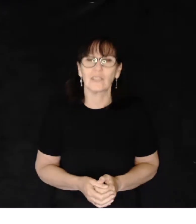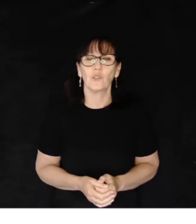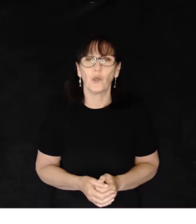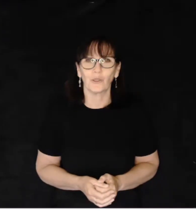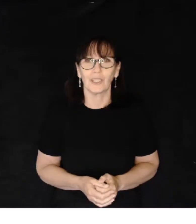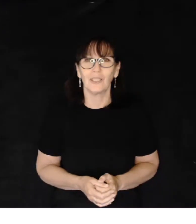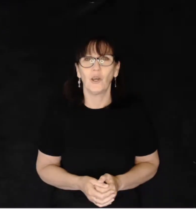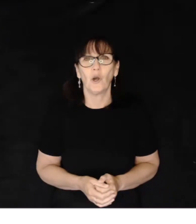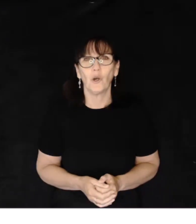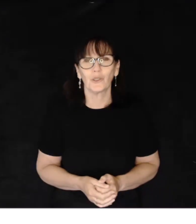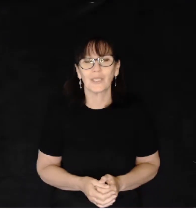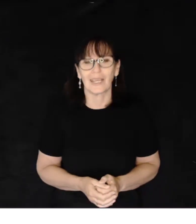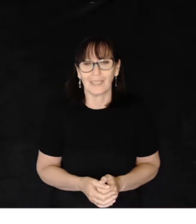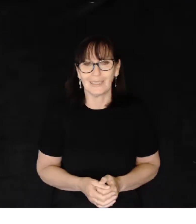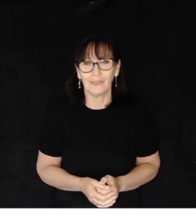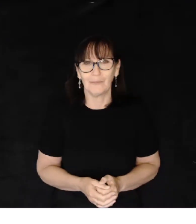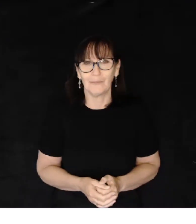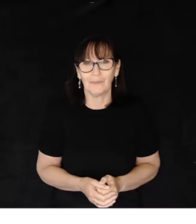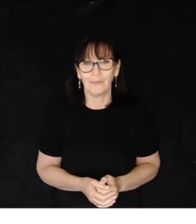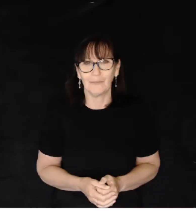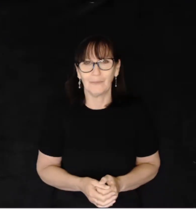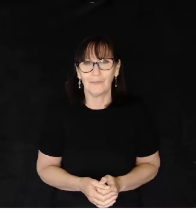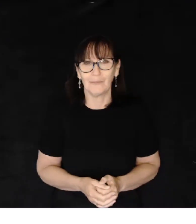as Northern or Southern.